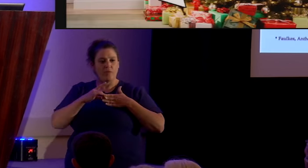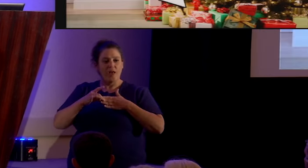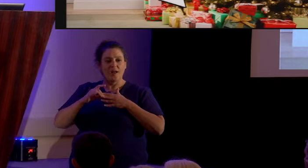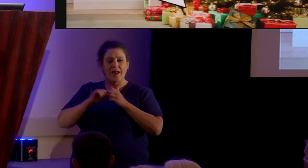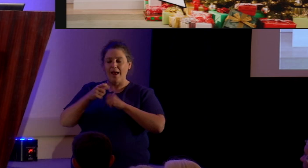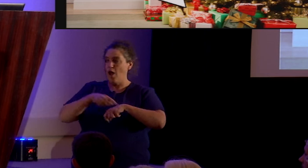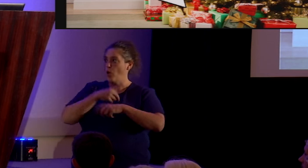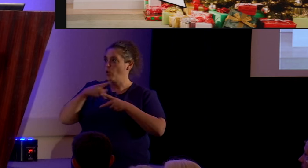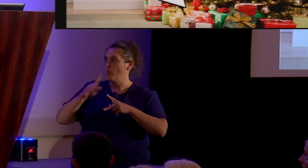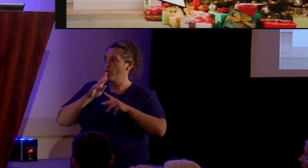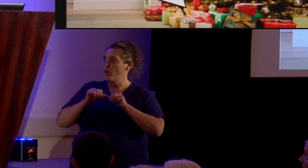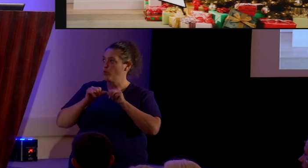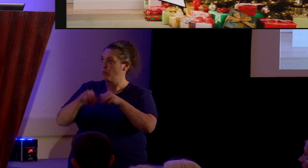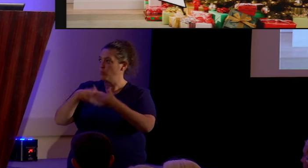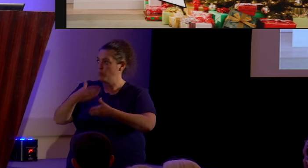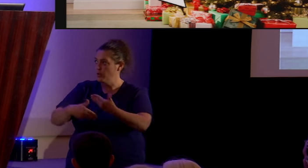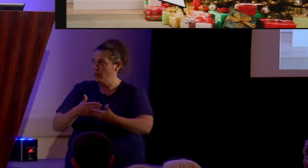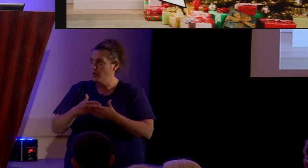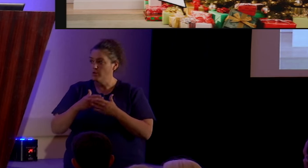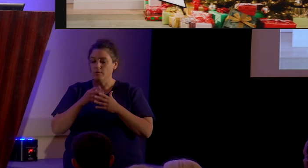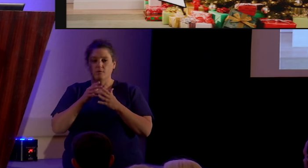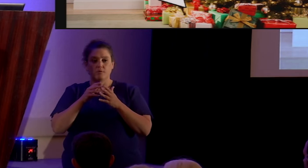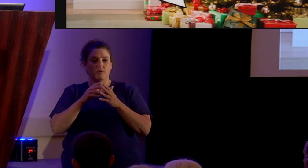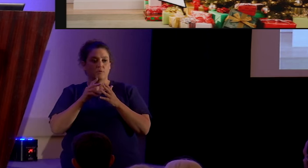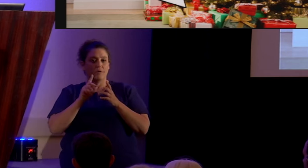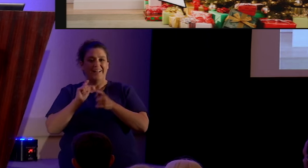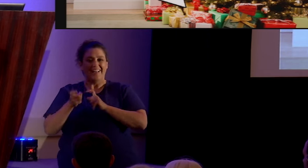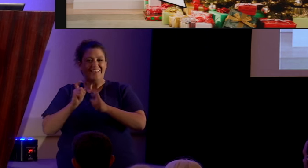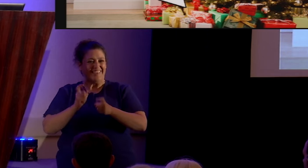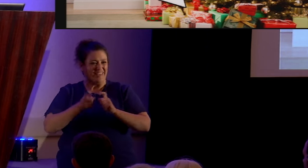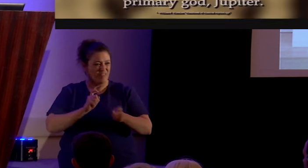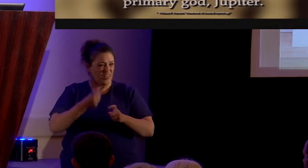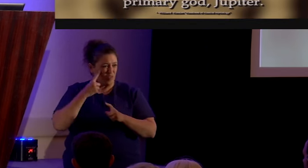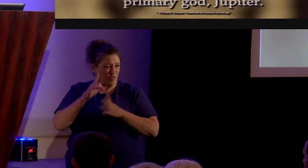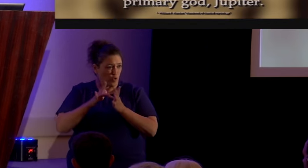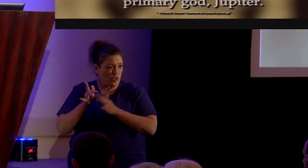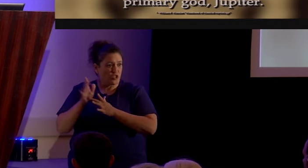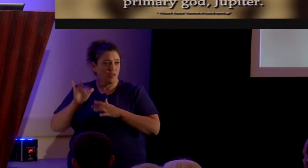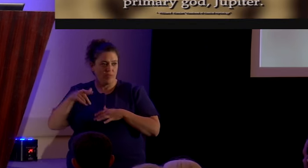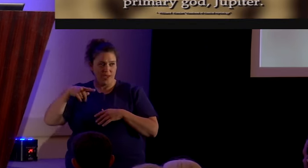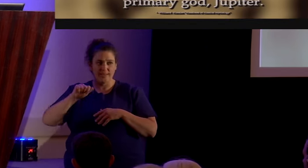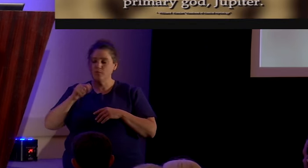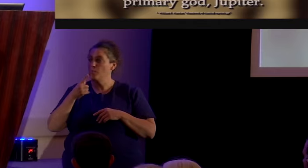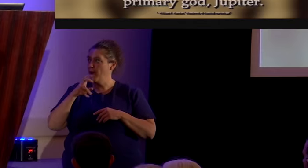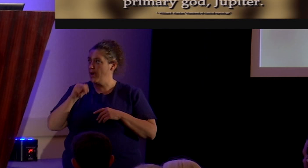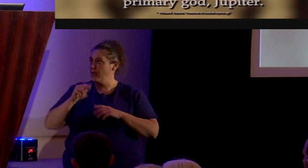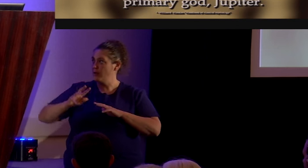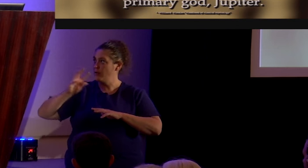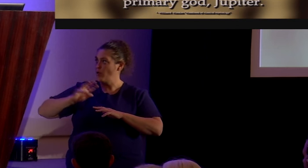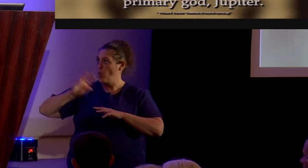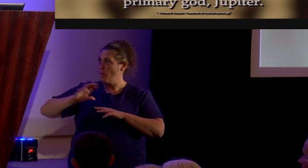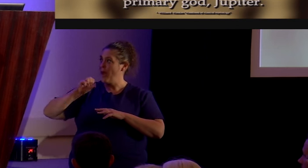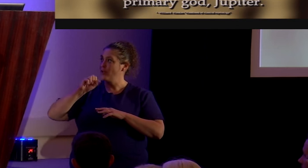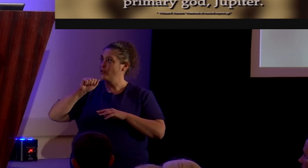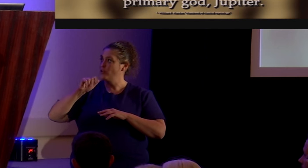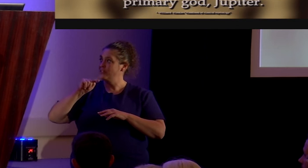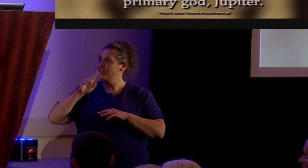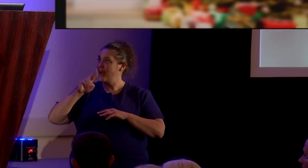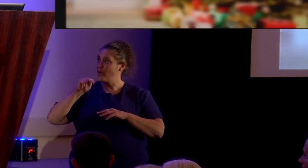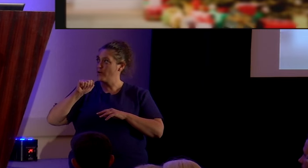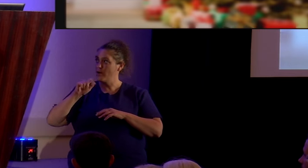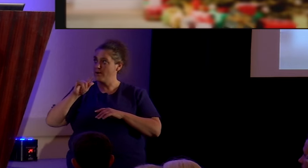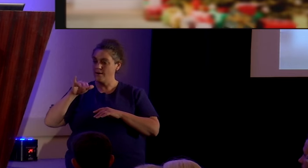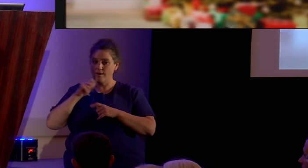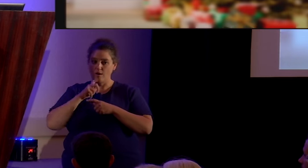going to be. Gift giving for Jesus, that's pagan. Dating back to the festival of Saturnalia and